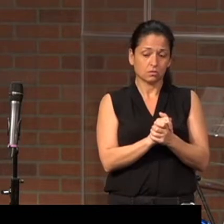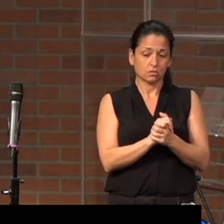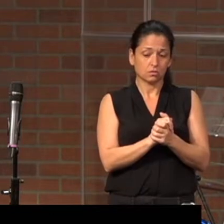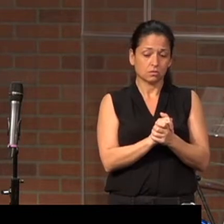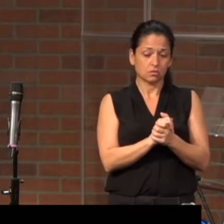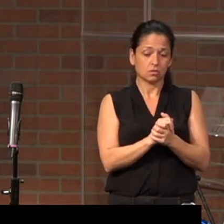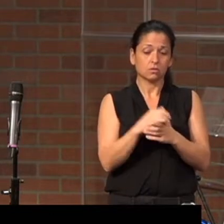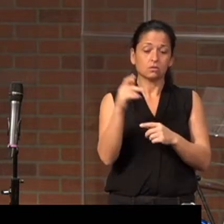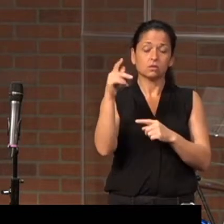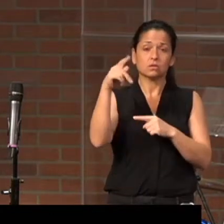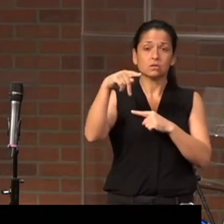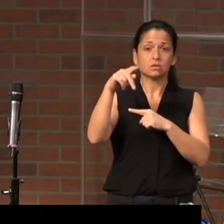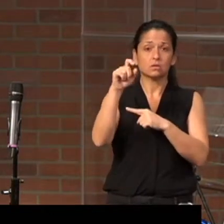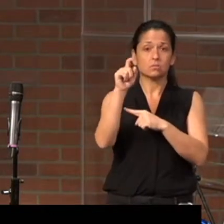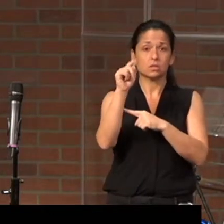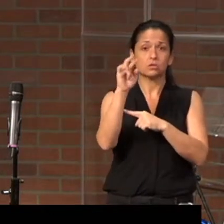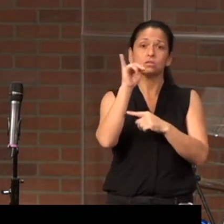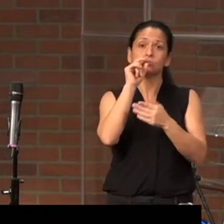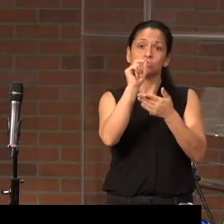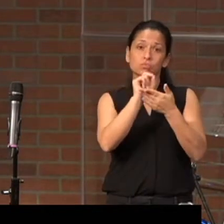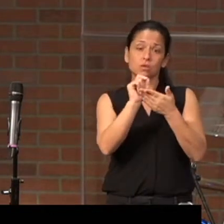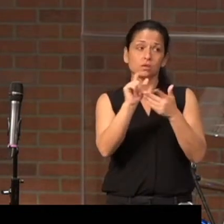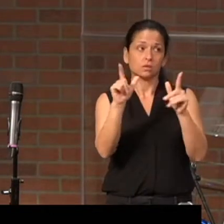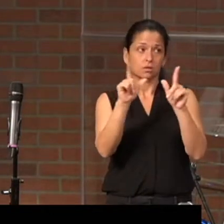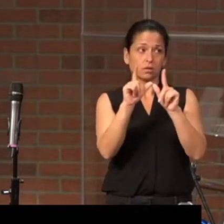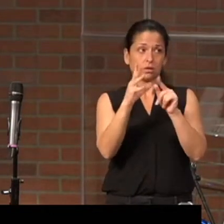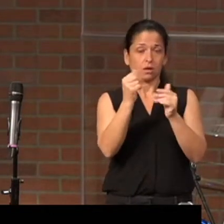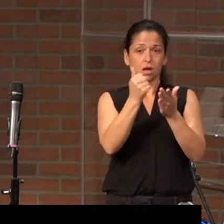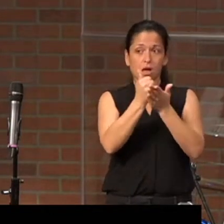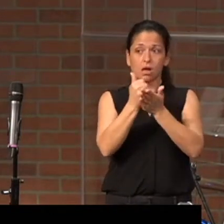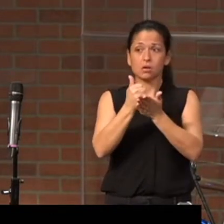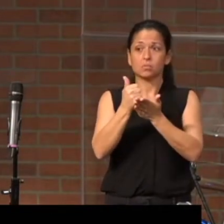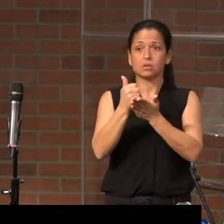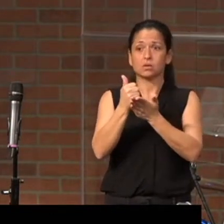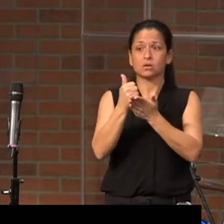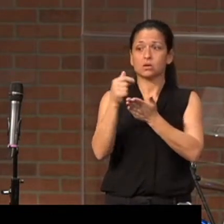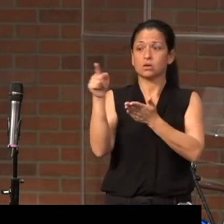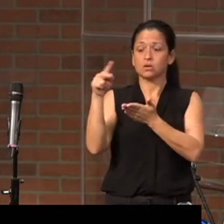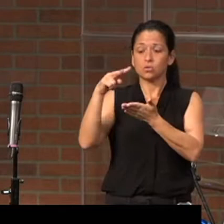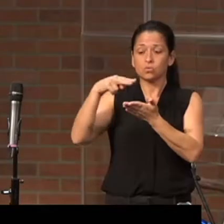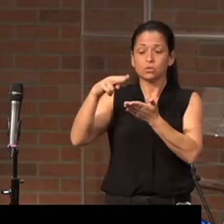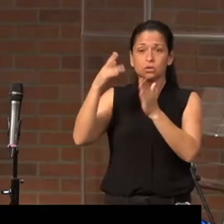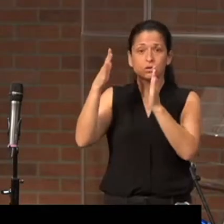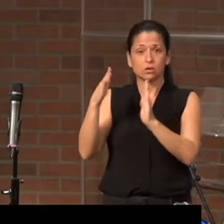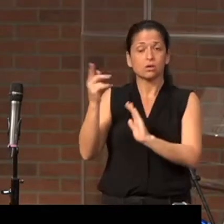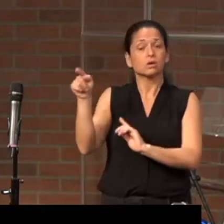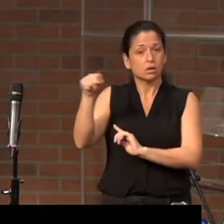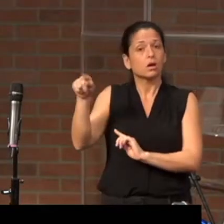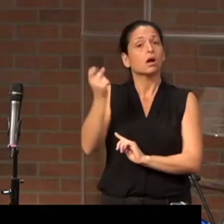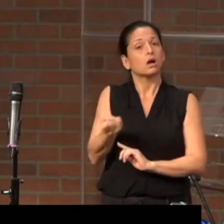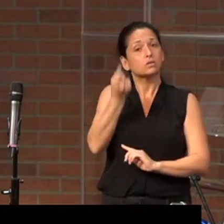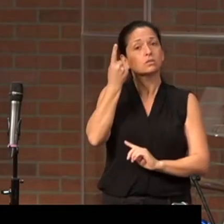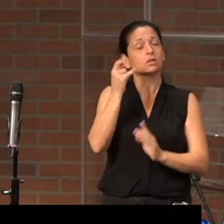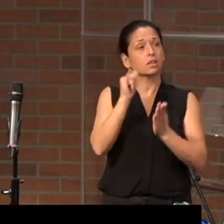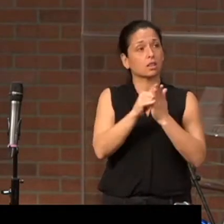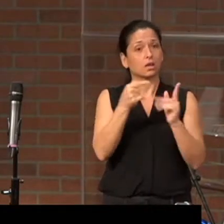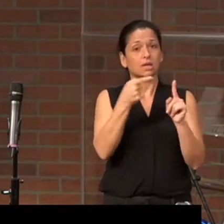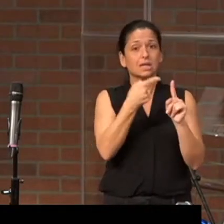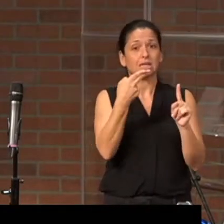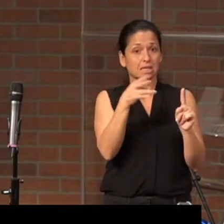Peter is writing this letter and helping his readers understand that he